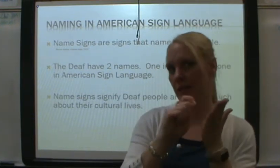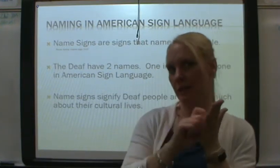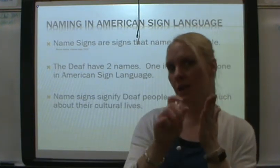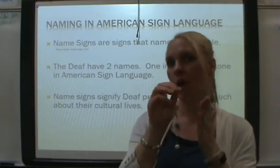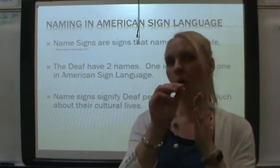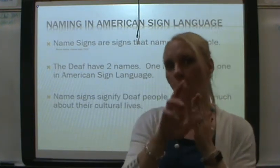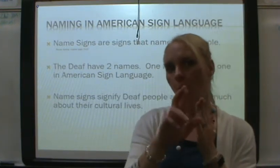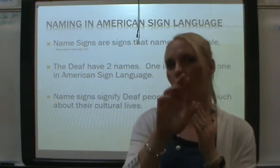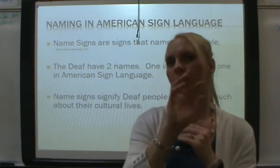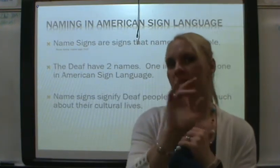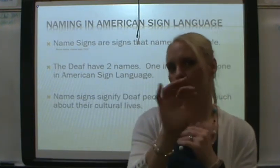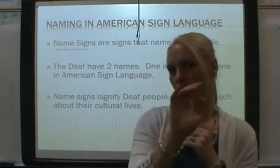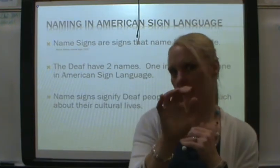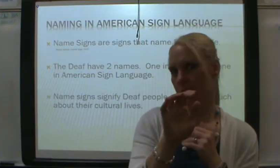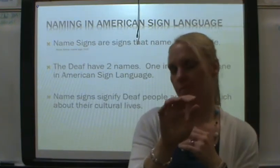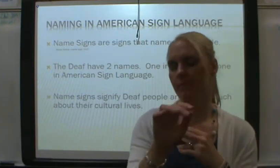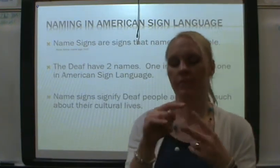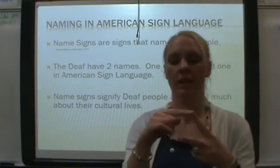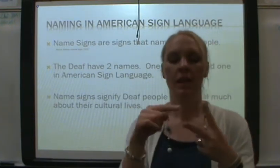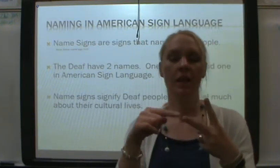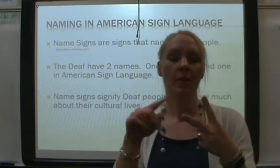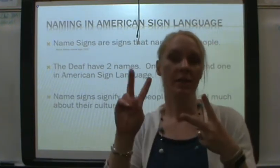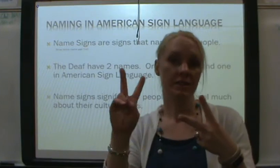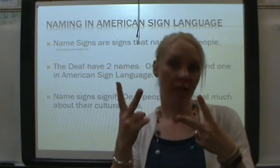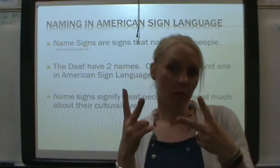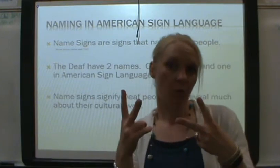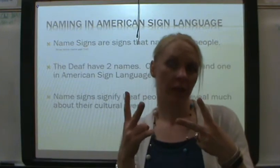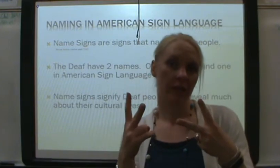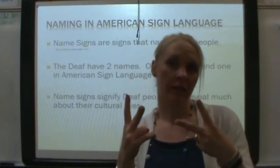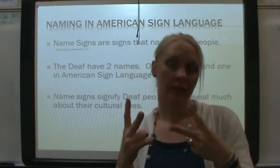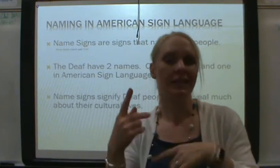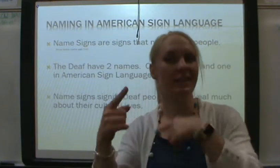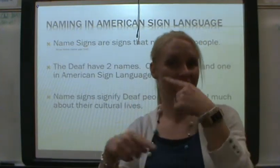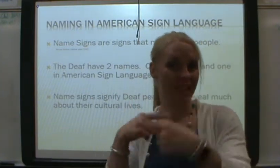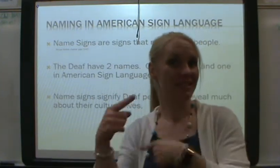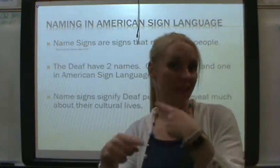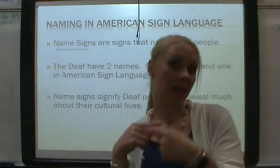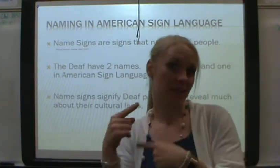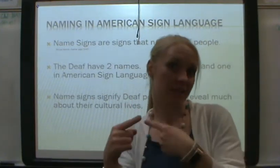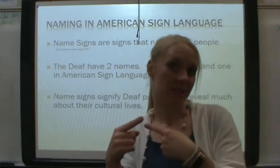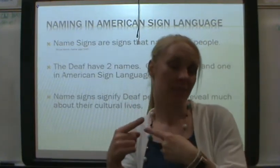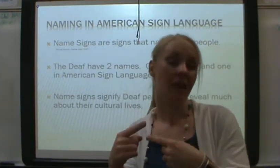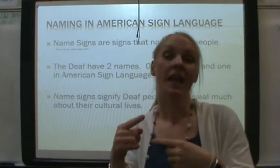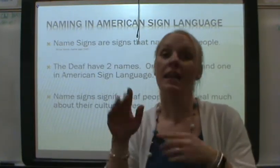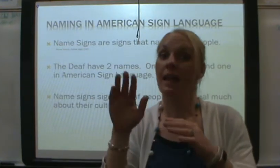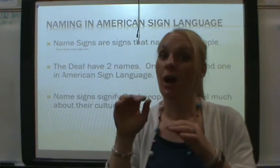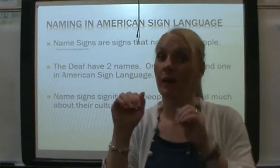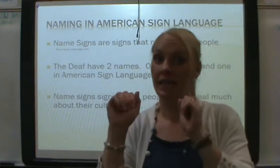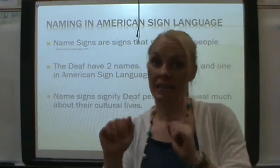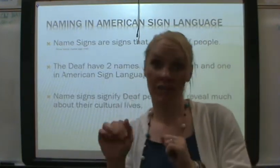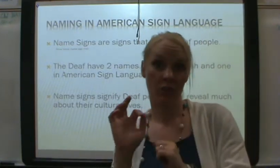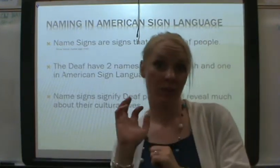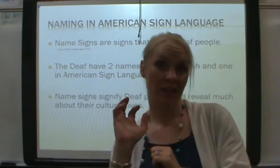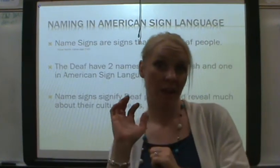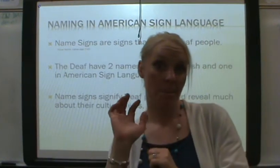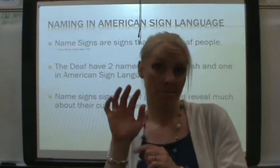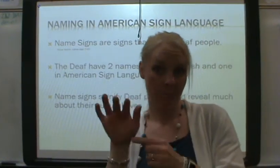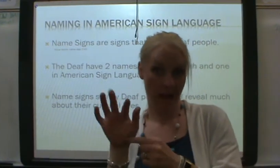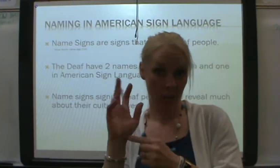or spelt. The second one is signed. Now, it can either be manually